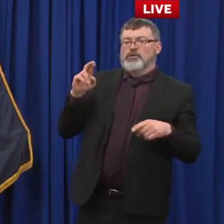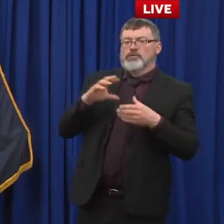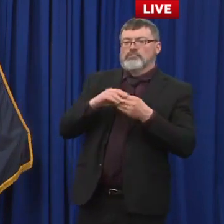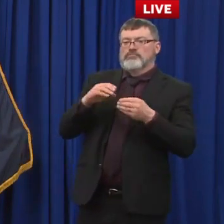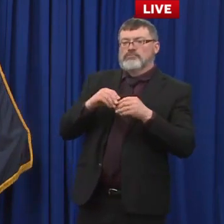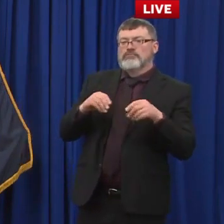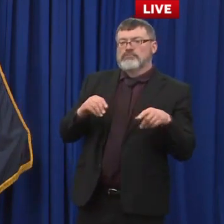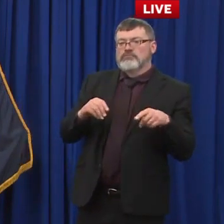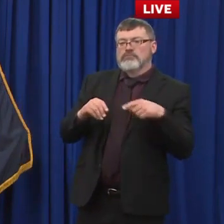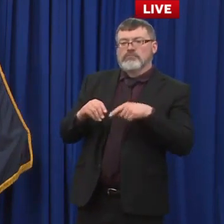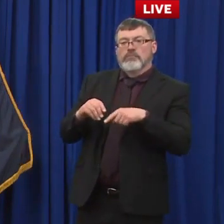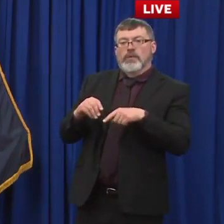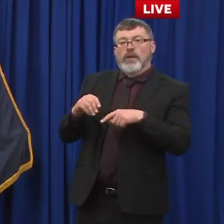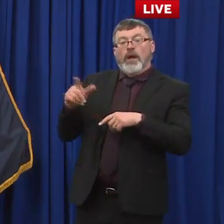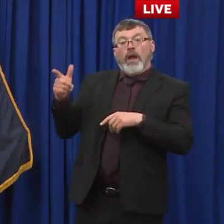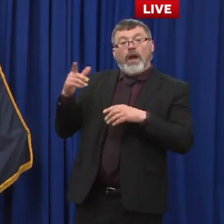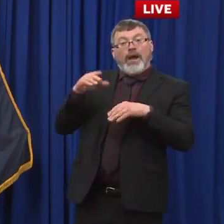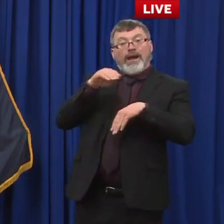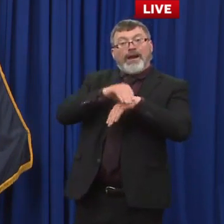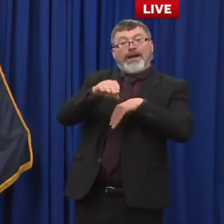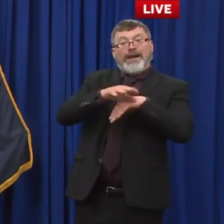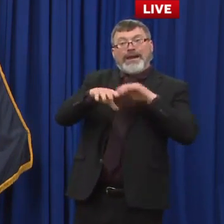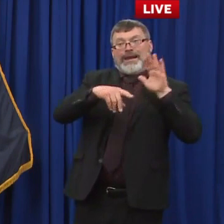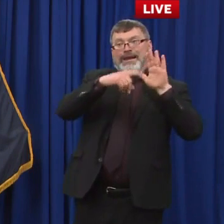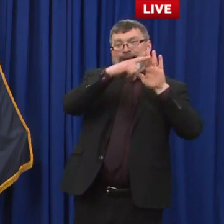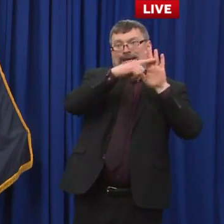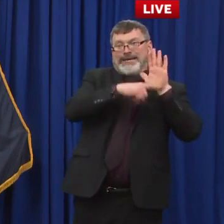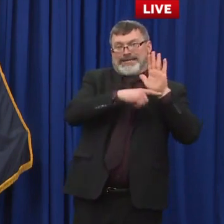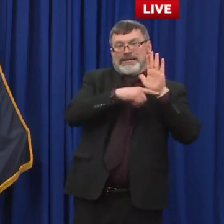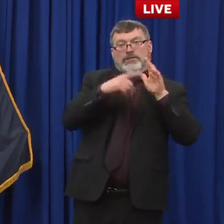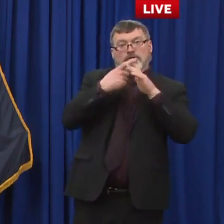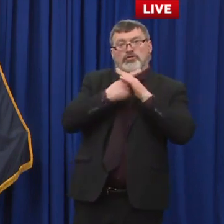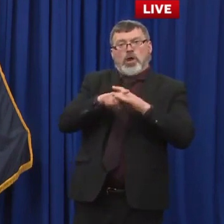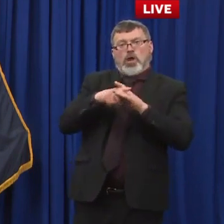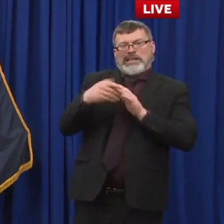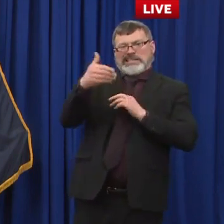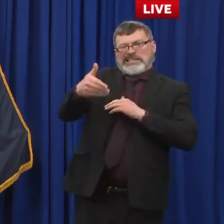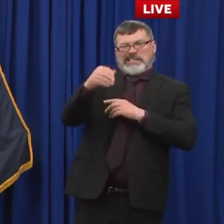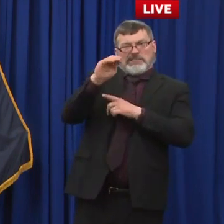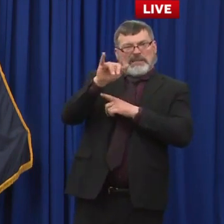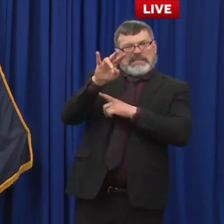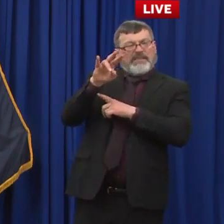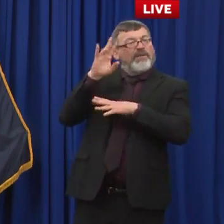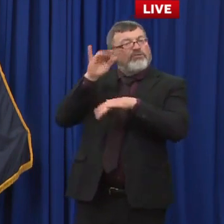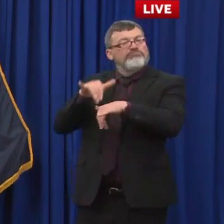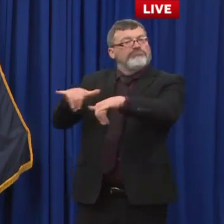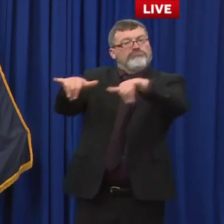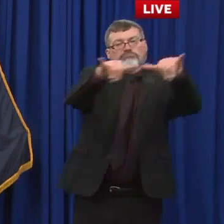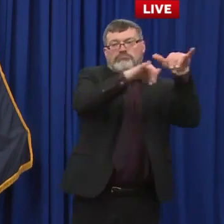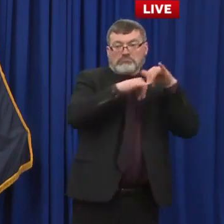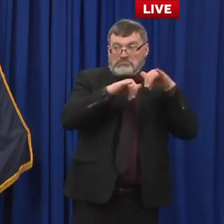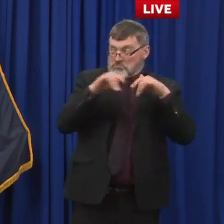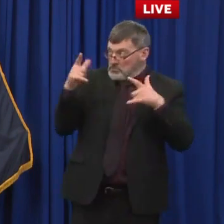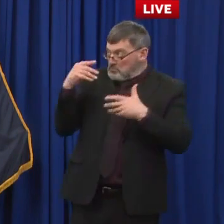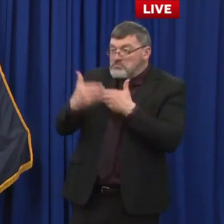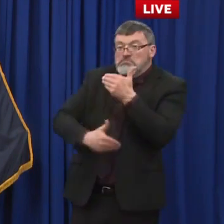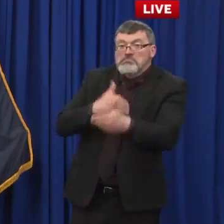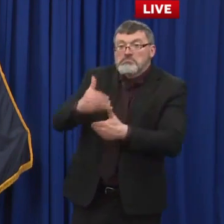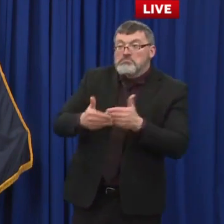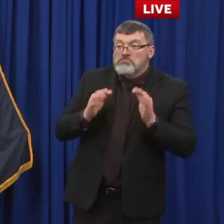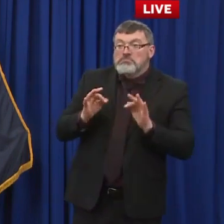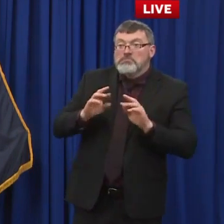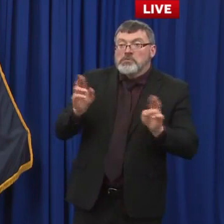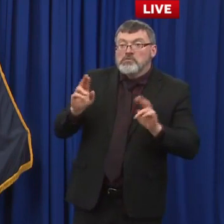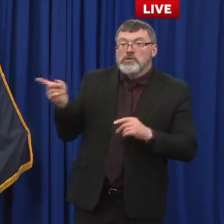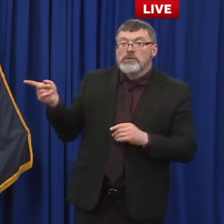be in play after May 7th? And if so, what how's work going? Yeah, so that's a great question. The reopen, the reopen committee